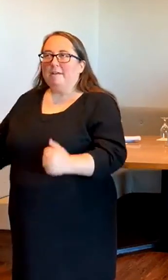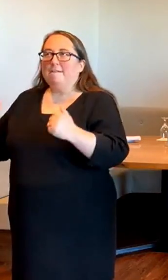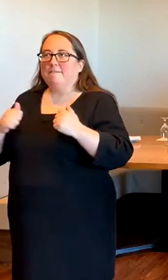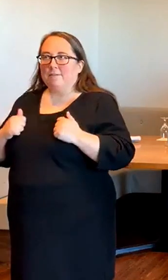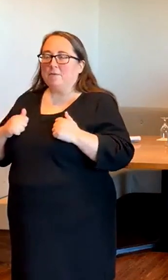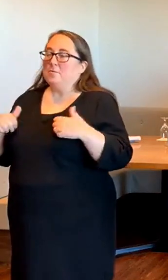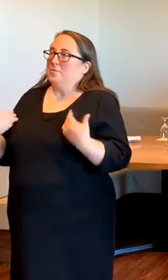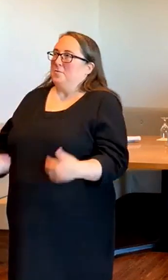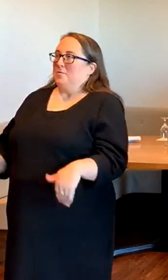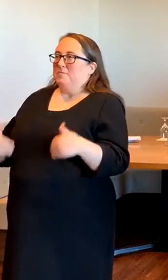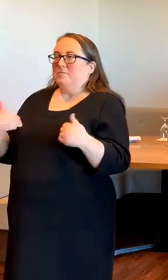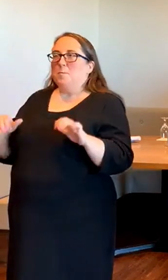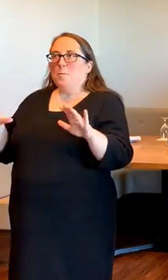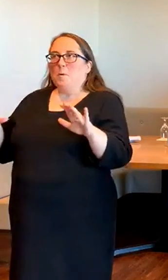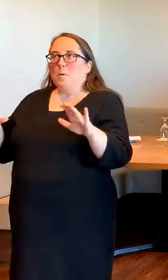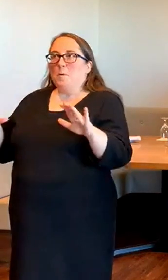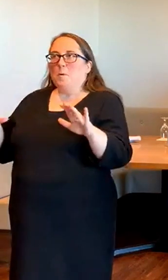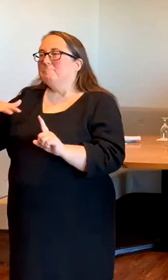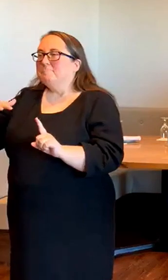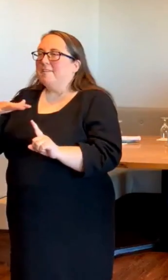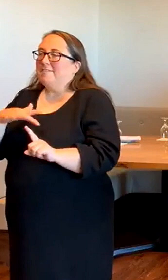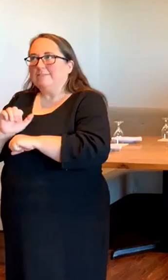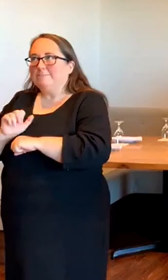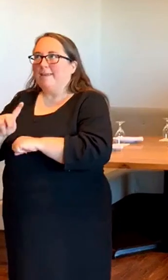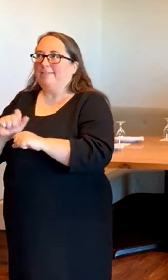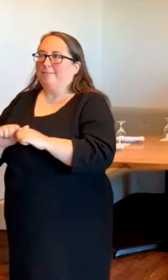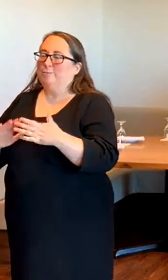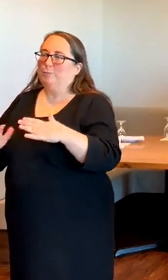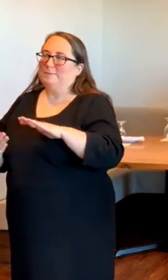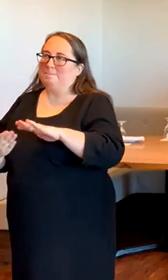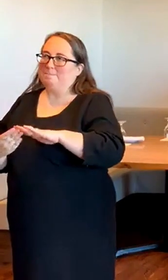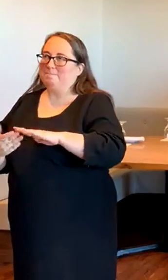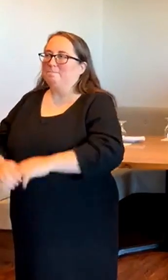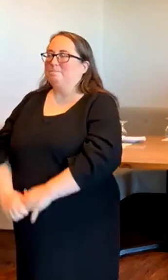they have a wonderful scene that helps ambiance and that action.